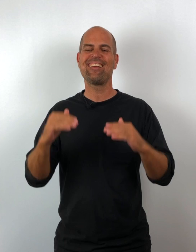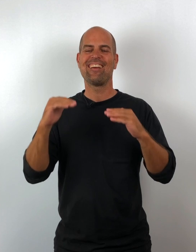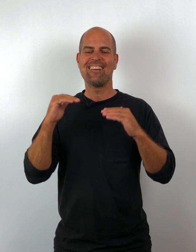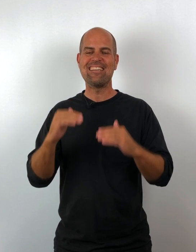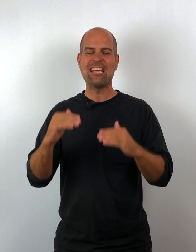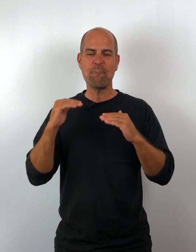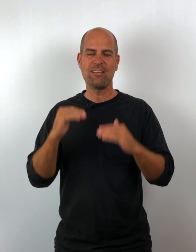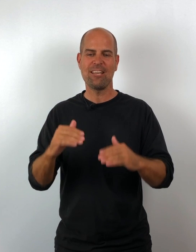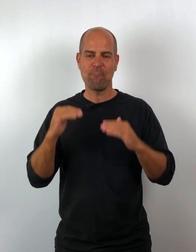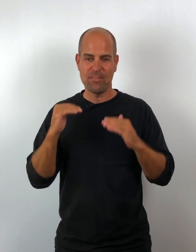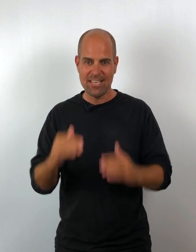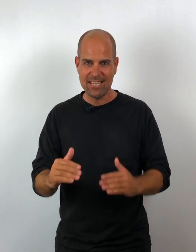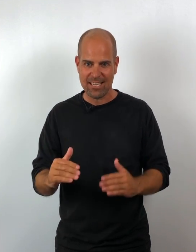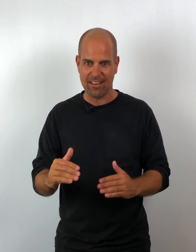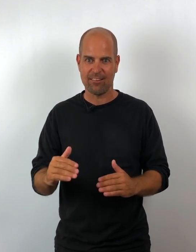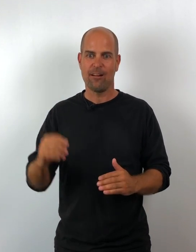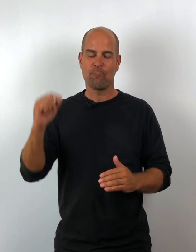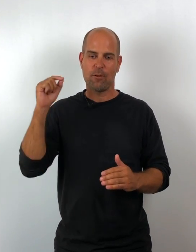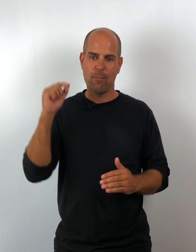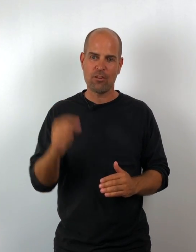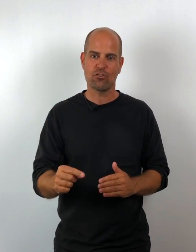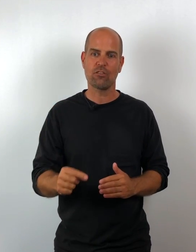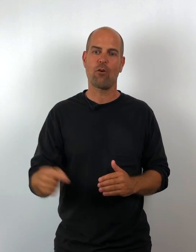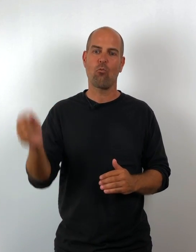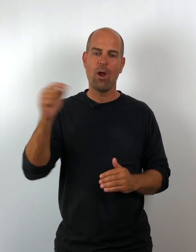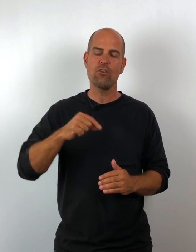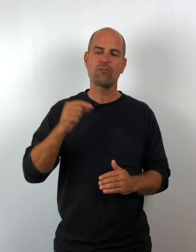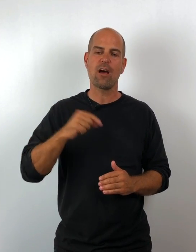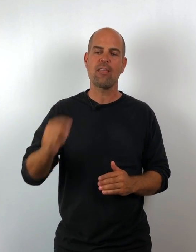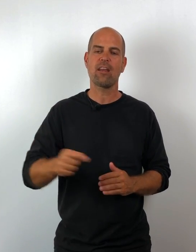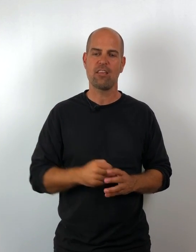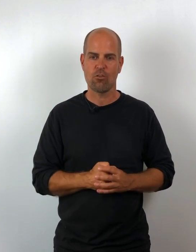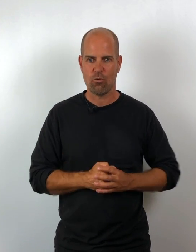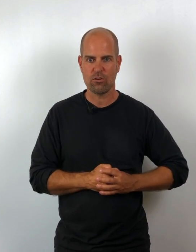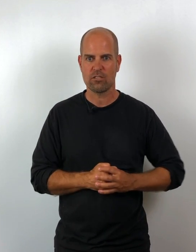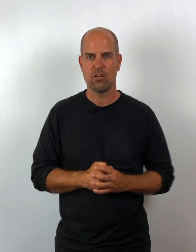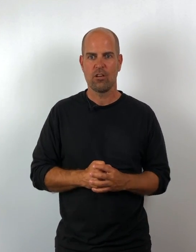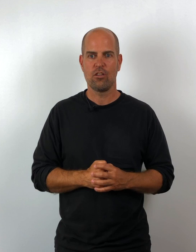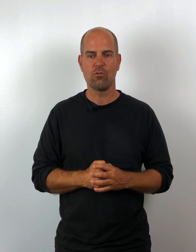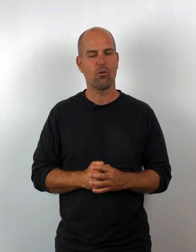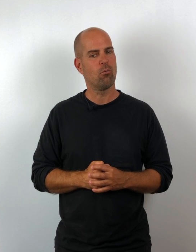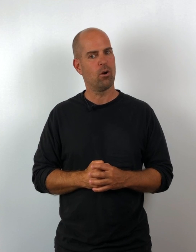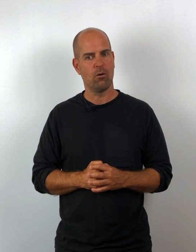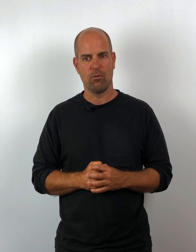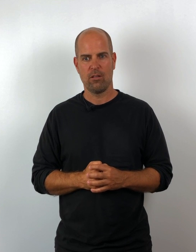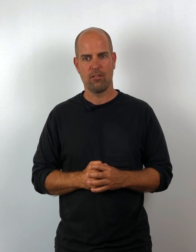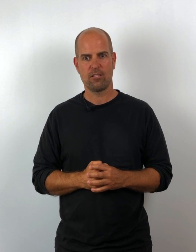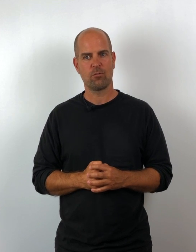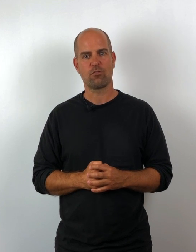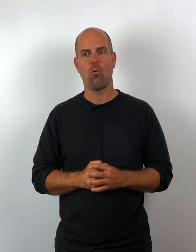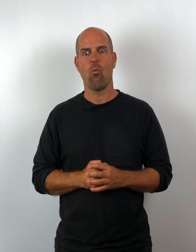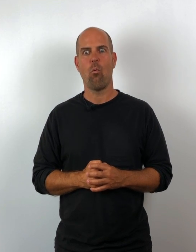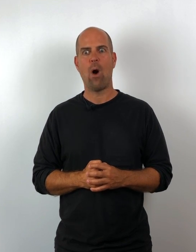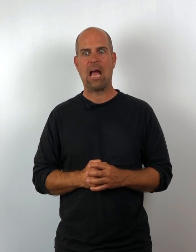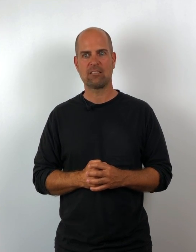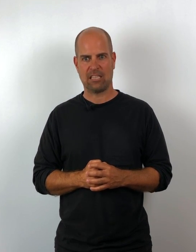deep, deep detail to make sure that when you've done that e-course, you go, whoa, this was wildly